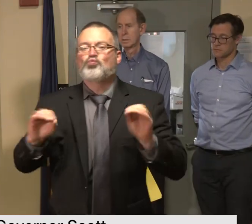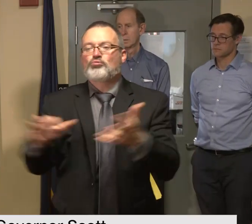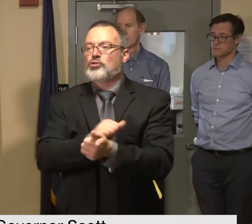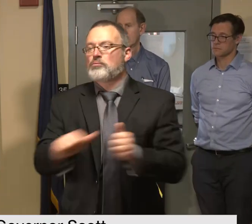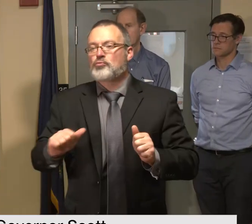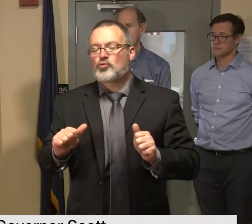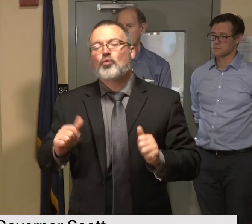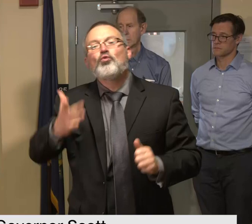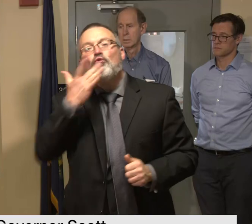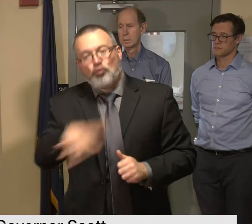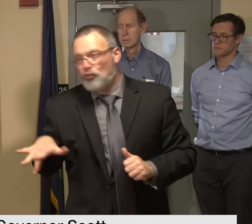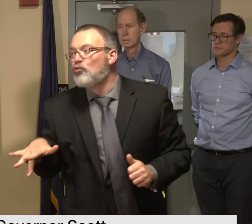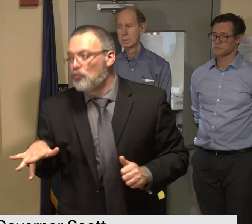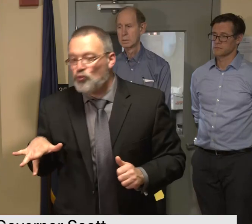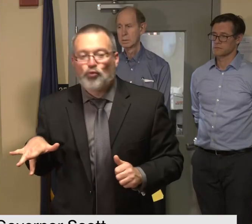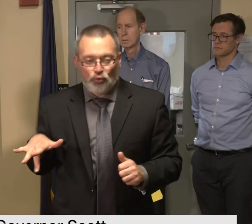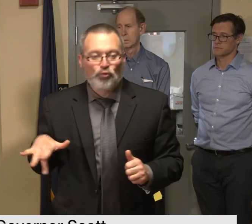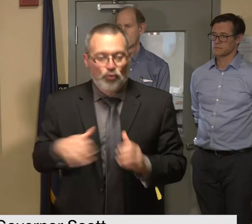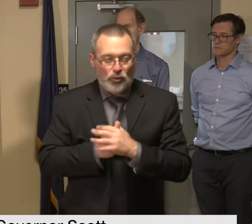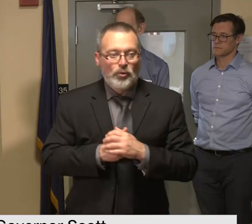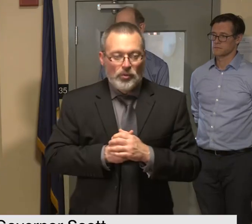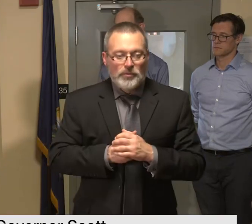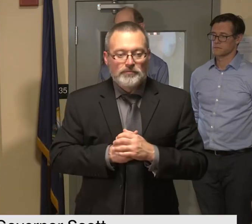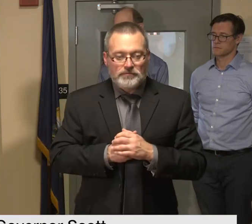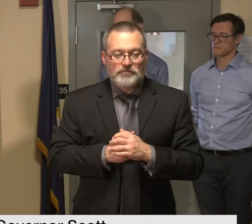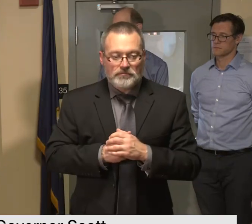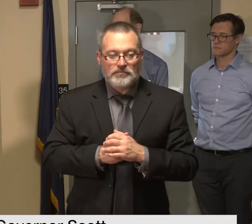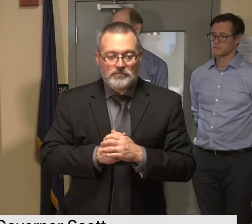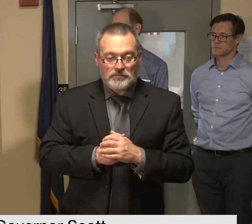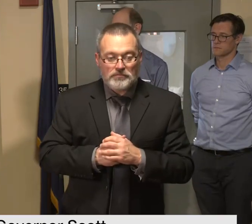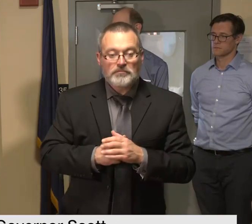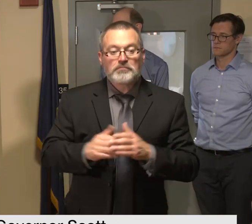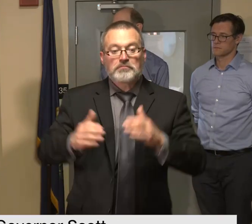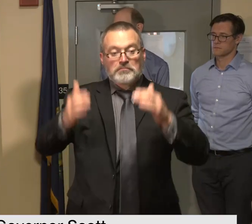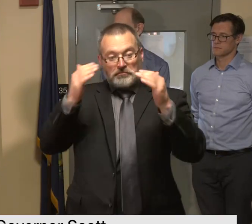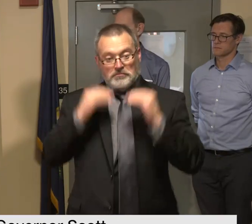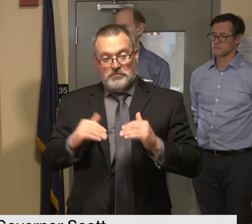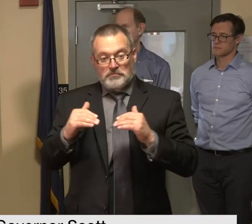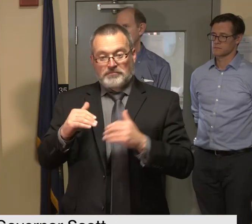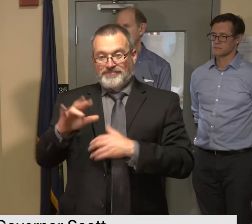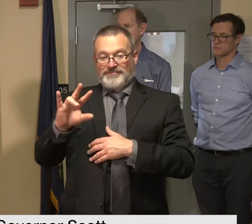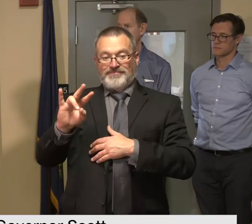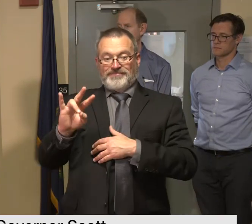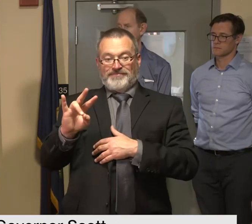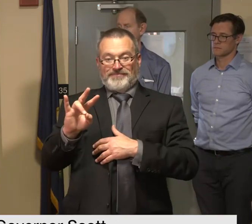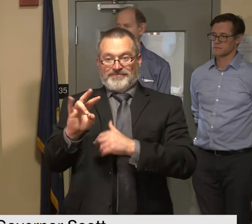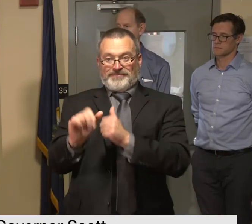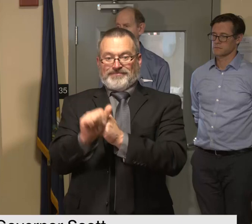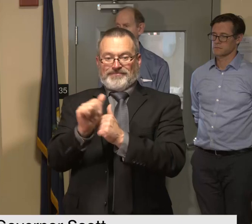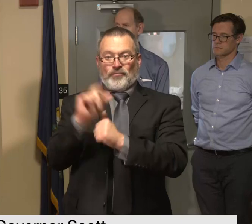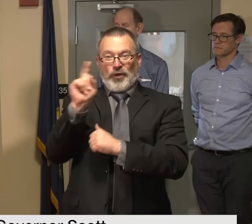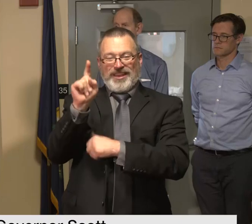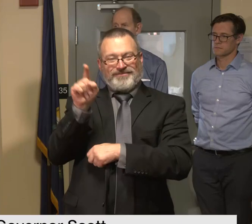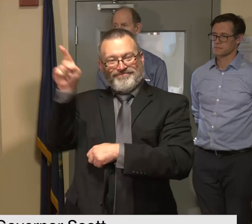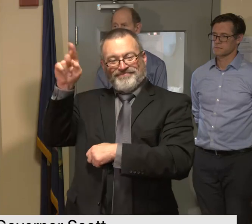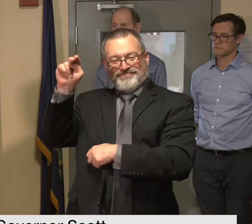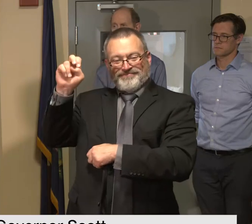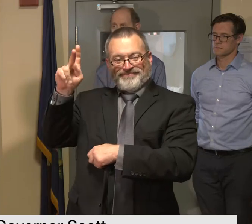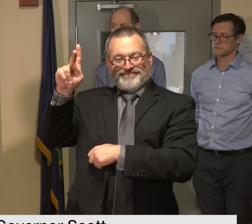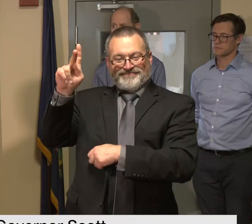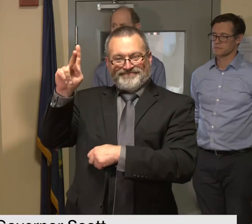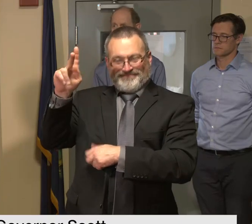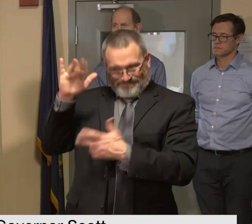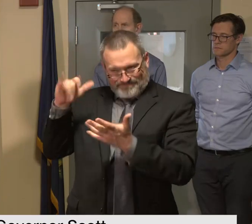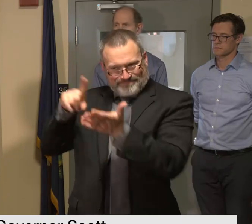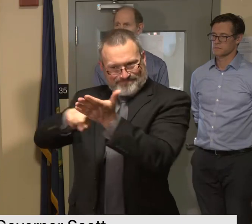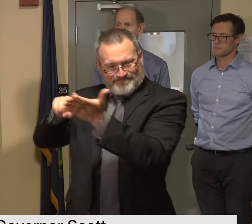we have also completed inspections of seven particularly at risk northeast kingdom dams yesterday afternoon and no